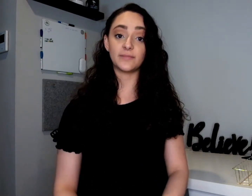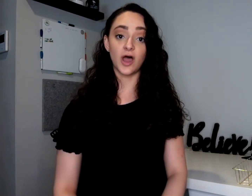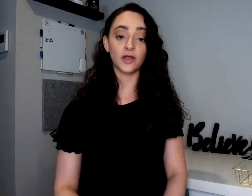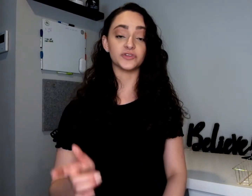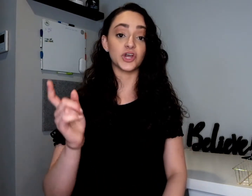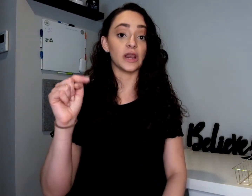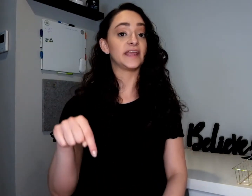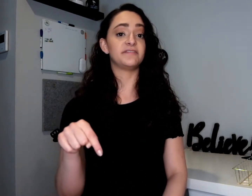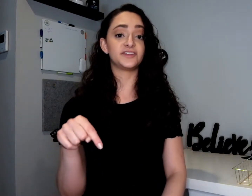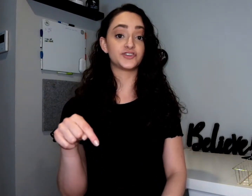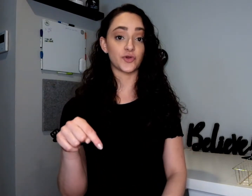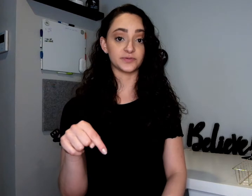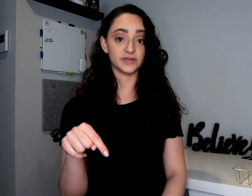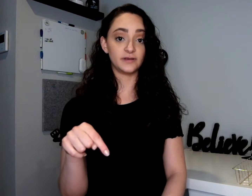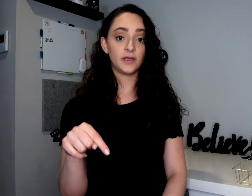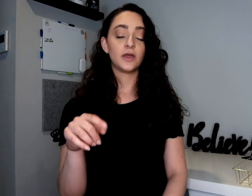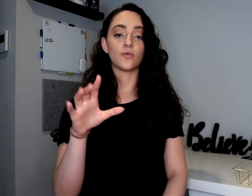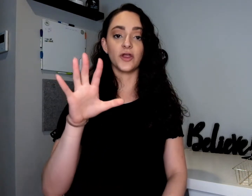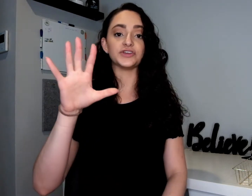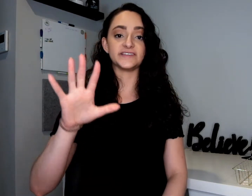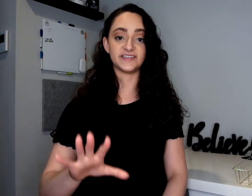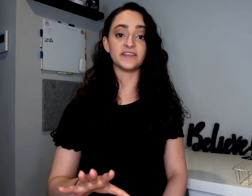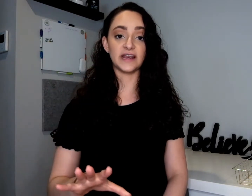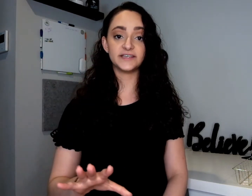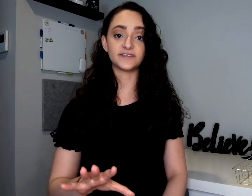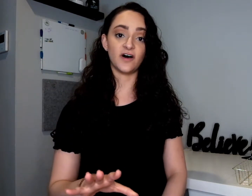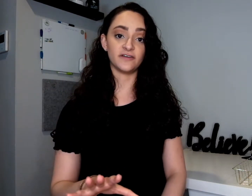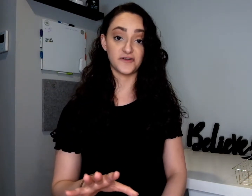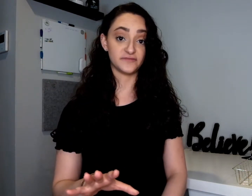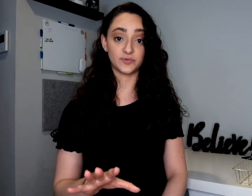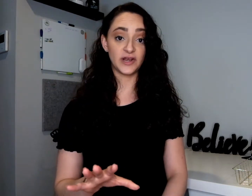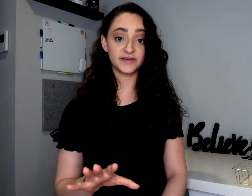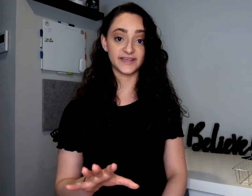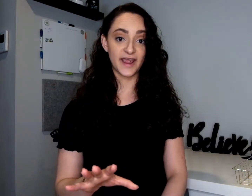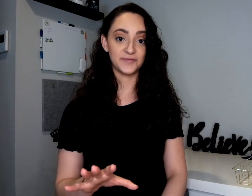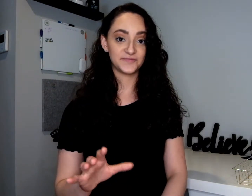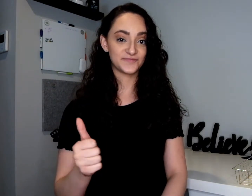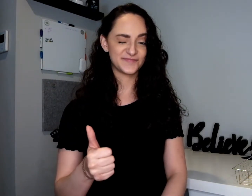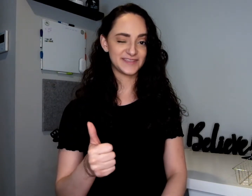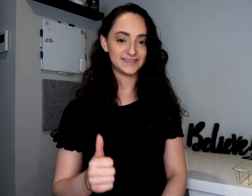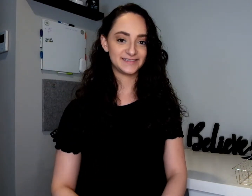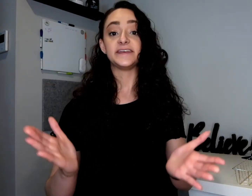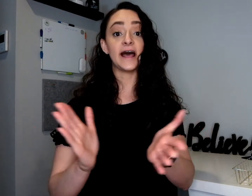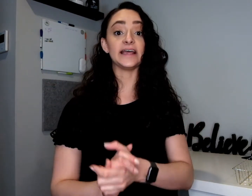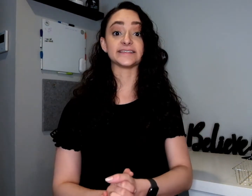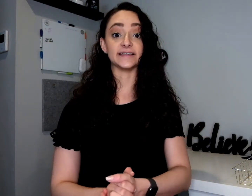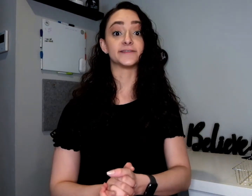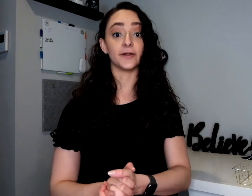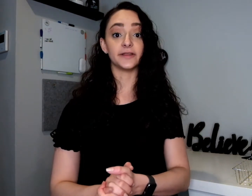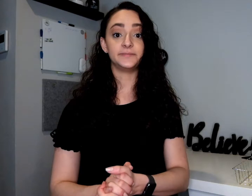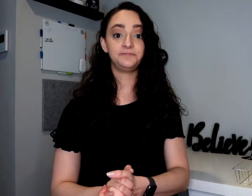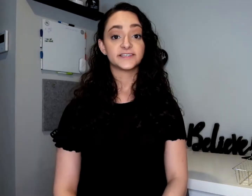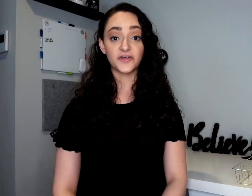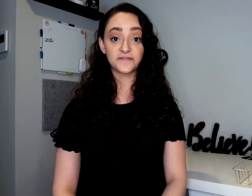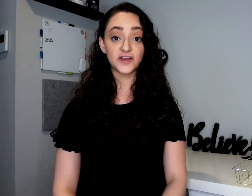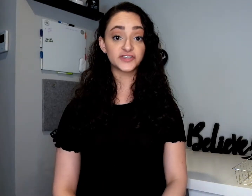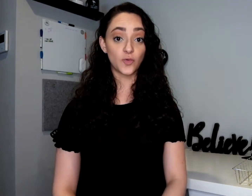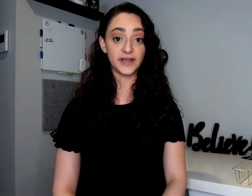blog, which I'll link in the description, where you can see the list of all the verbs we learned today. Okay, now let's get started. So the first one